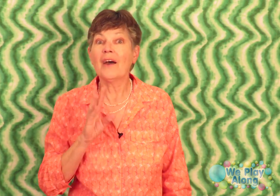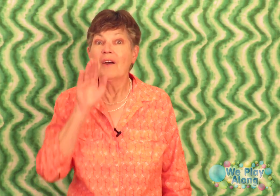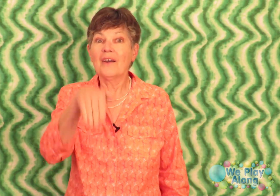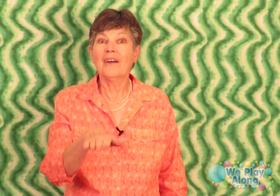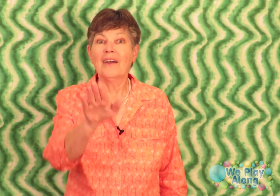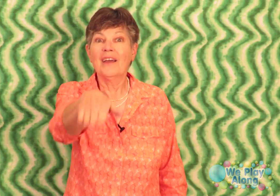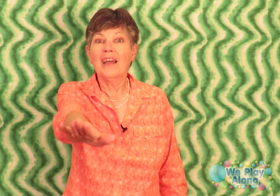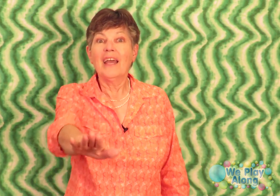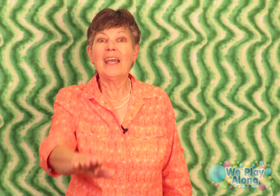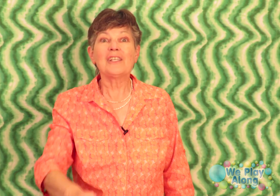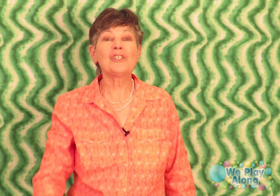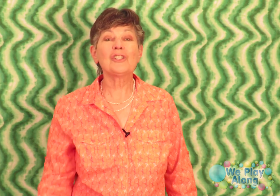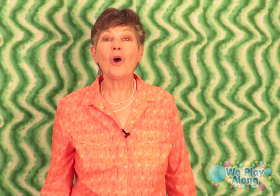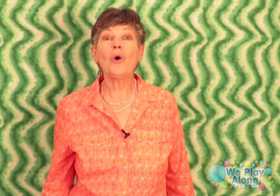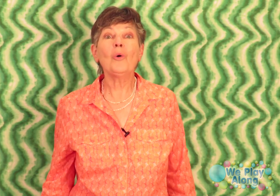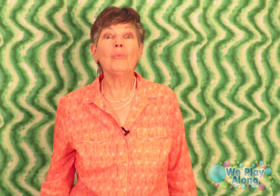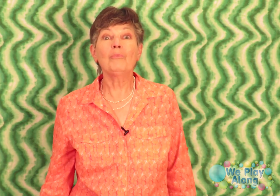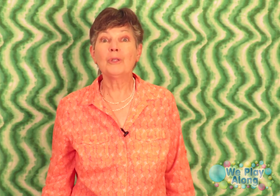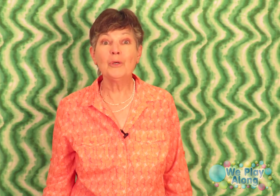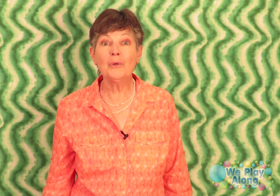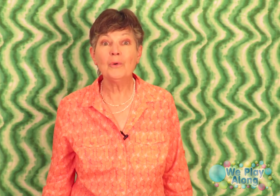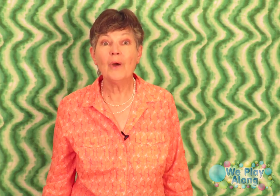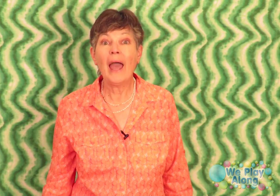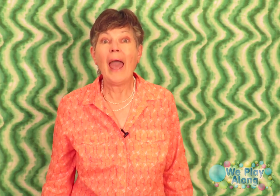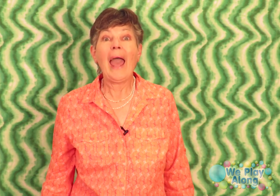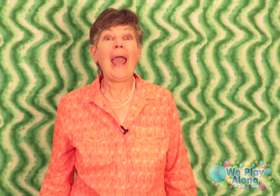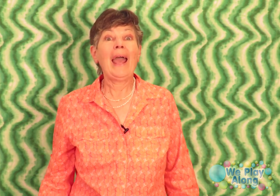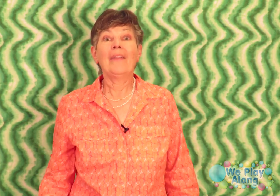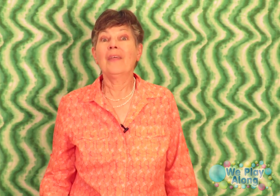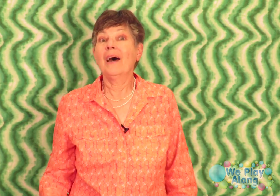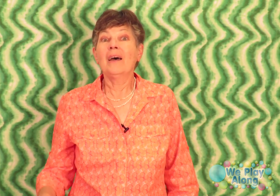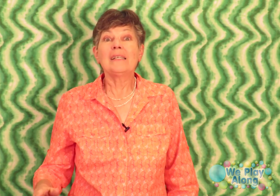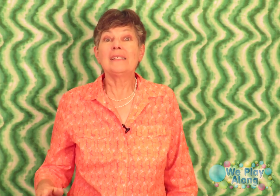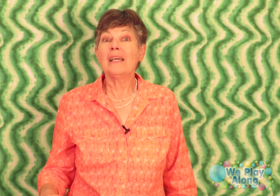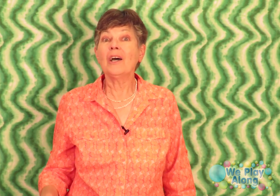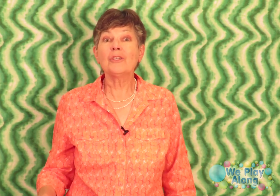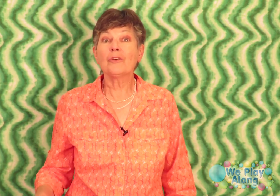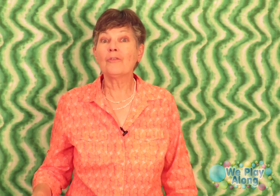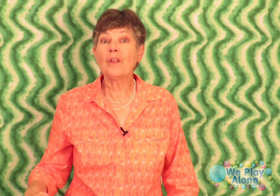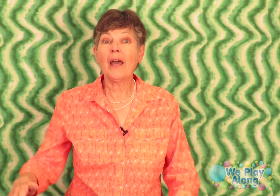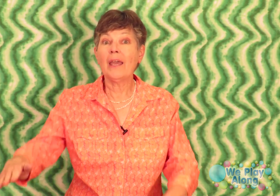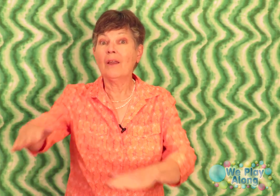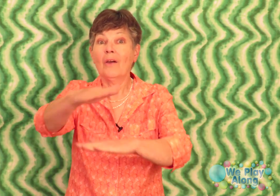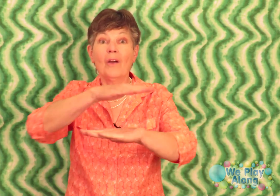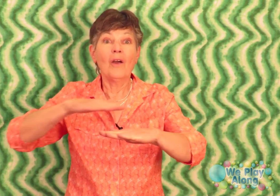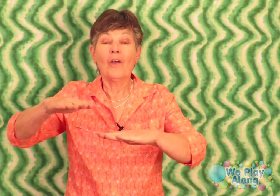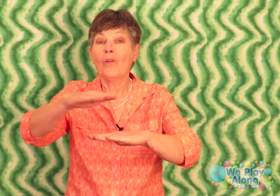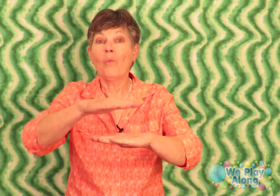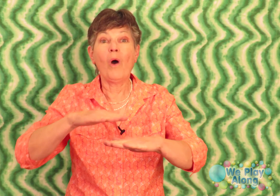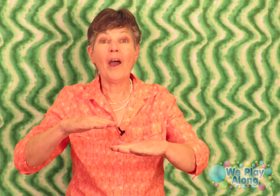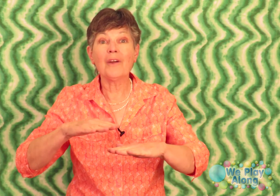is so blue and the seagulls are flying the water